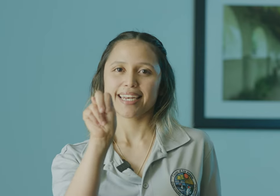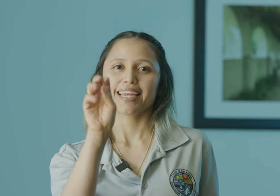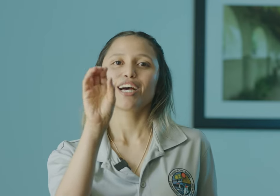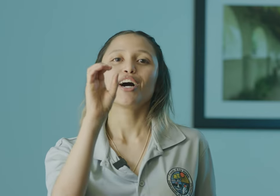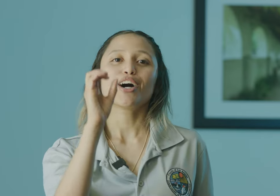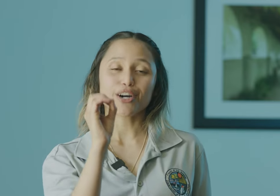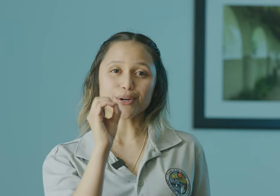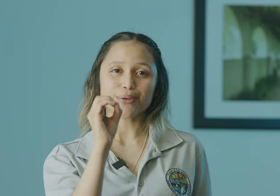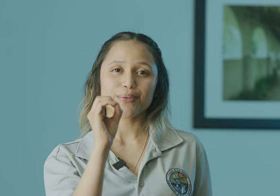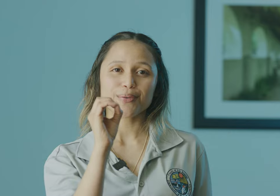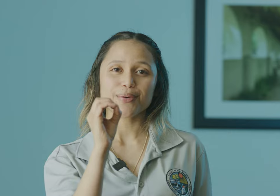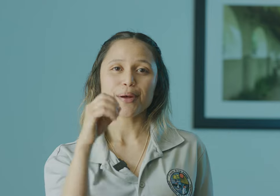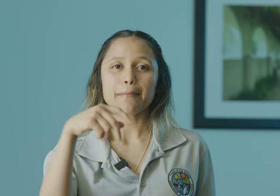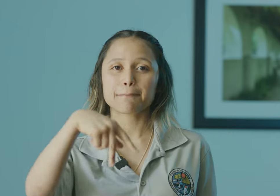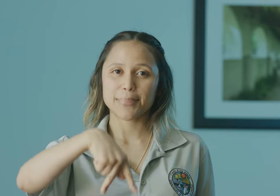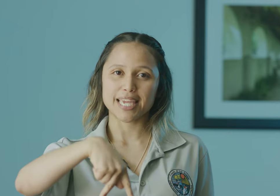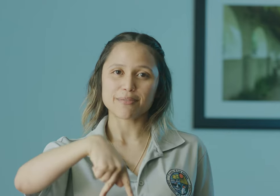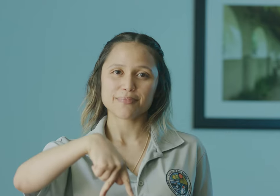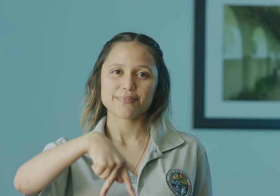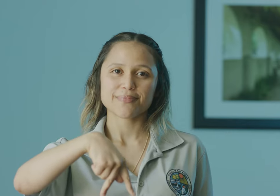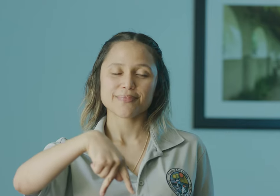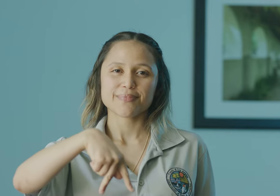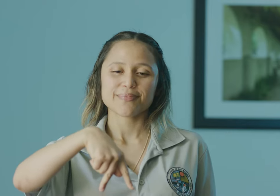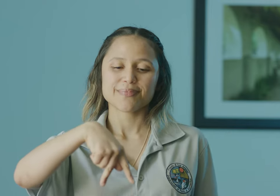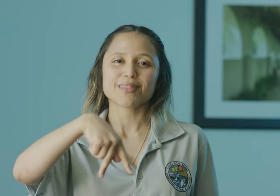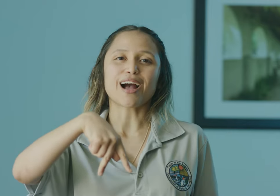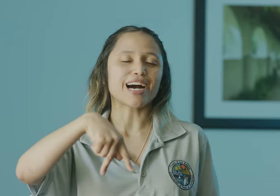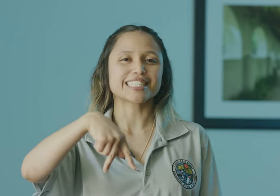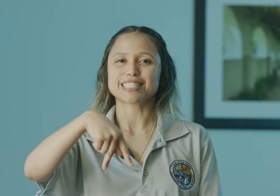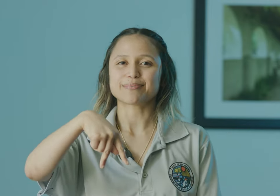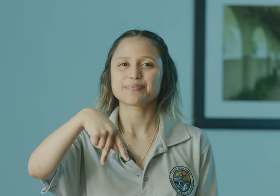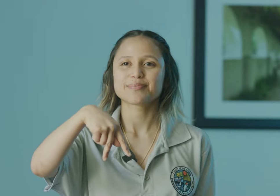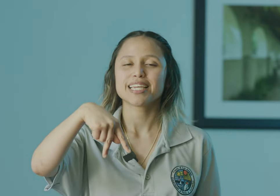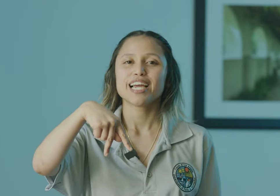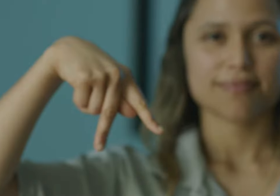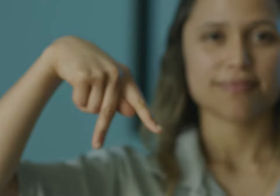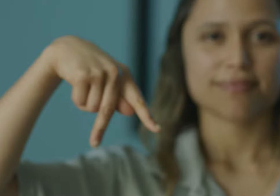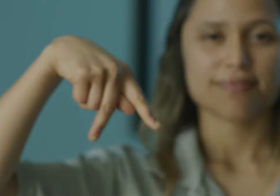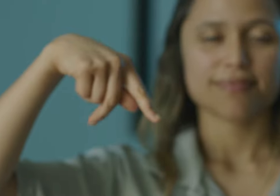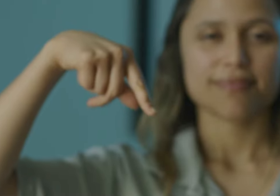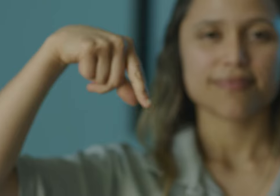O. P. Awesome. Let's move on.